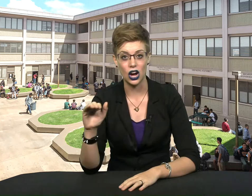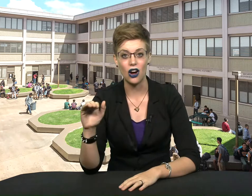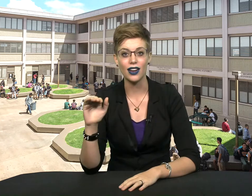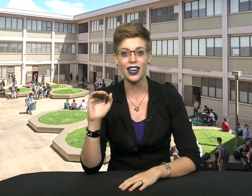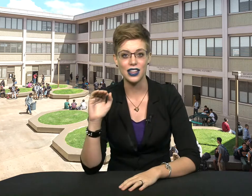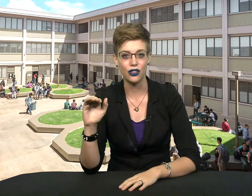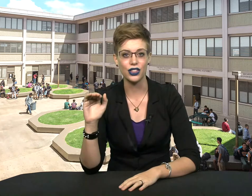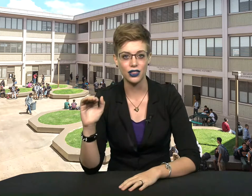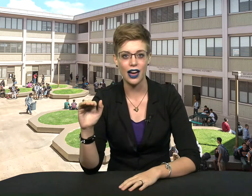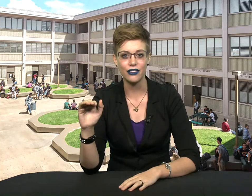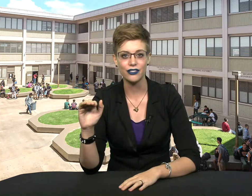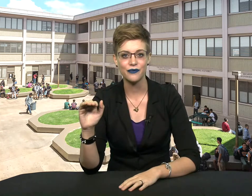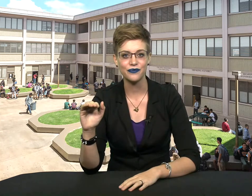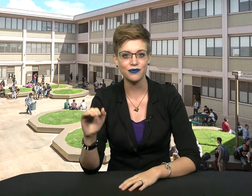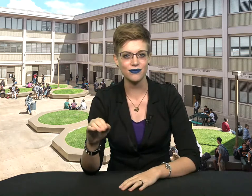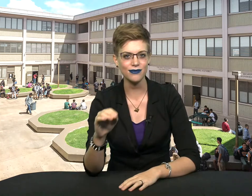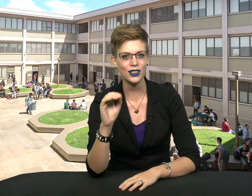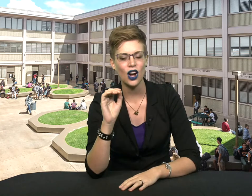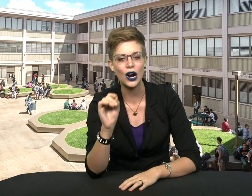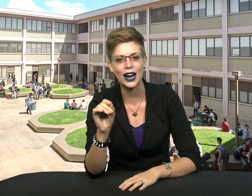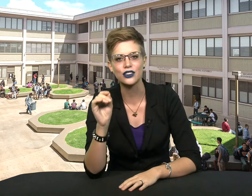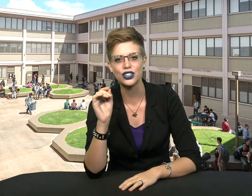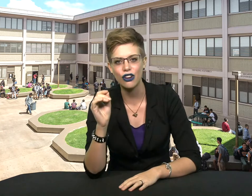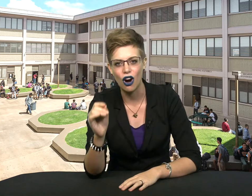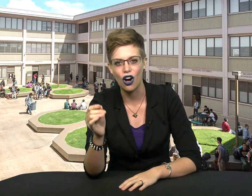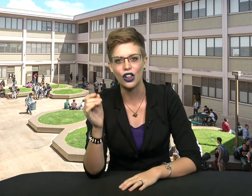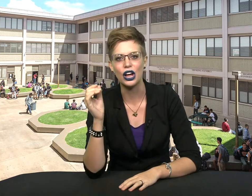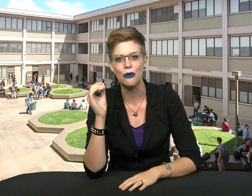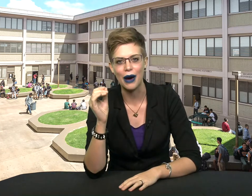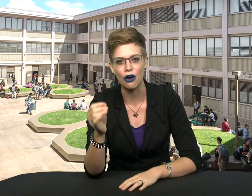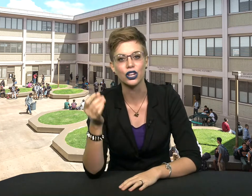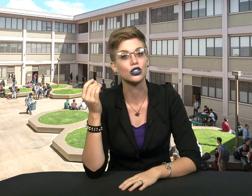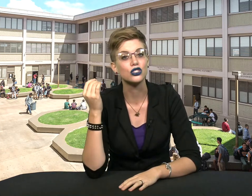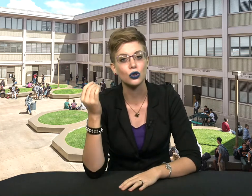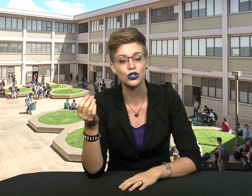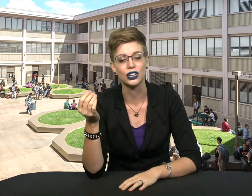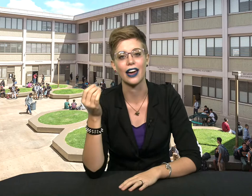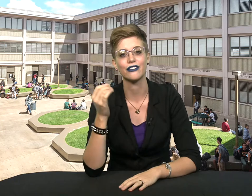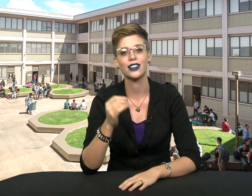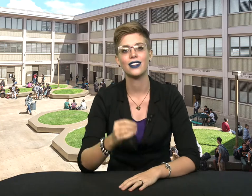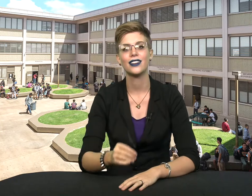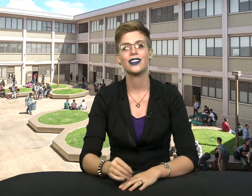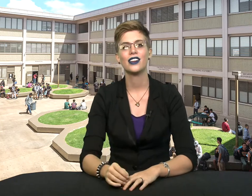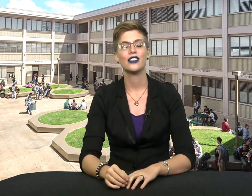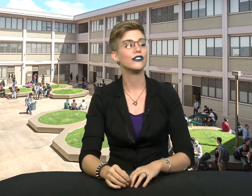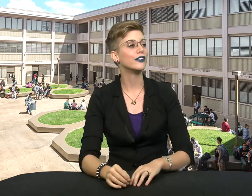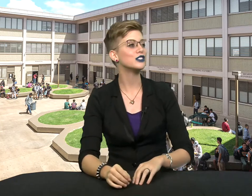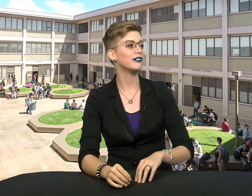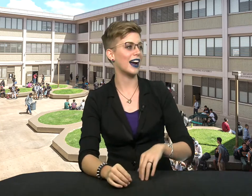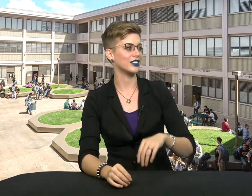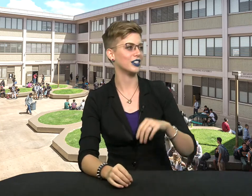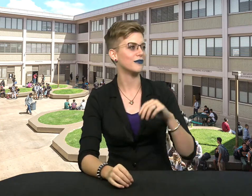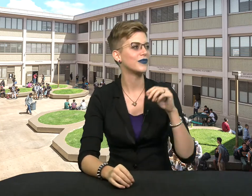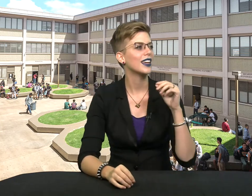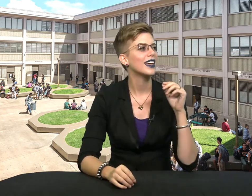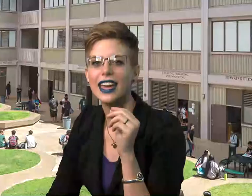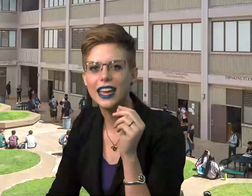long and healthy life are actually all about your social life. The first factor is